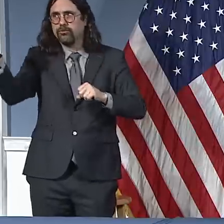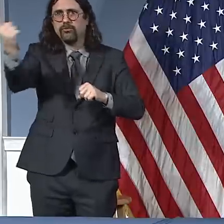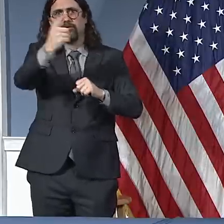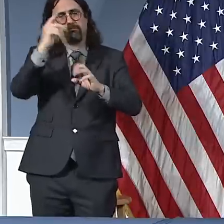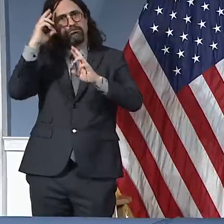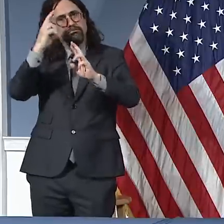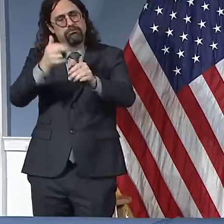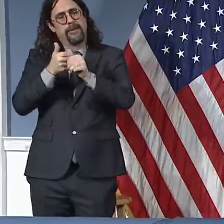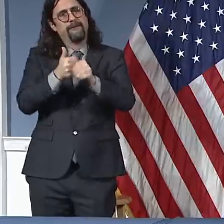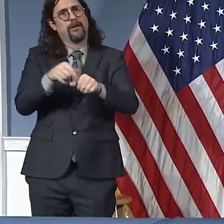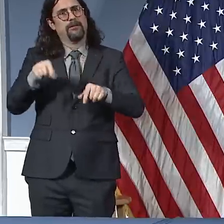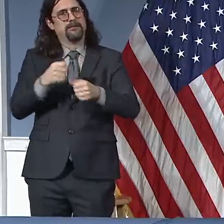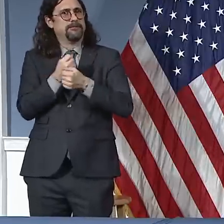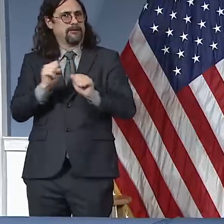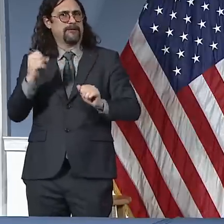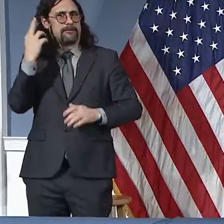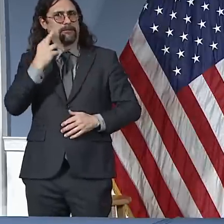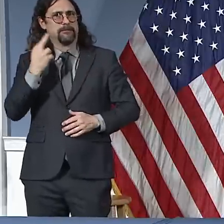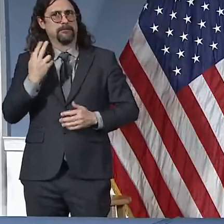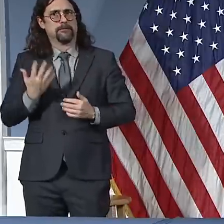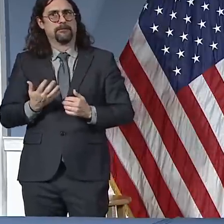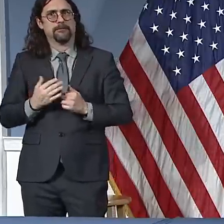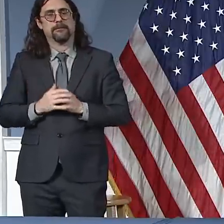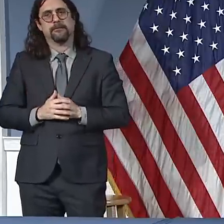deal with this new reality of social distancing.